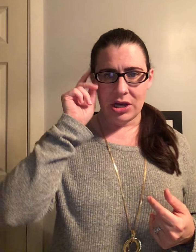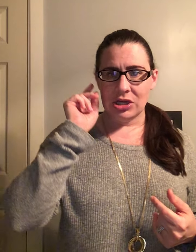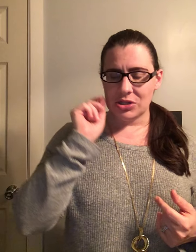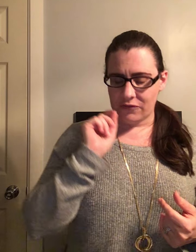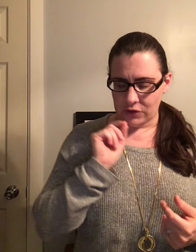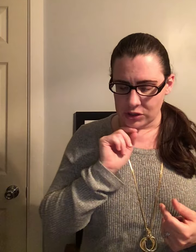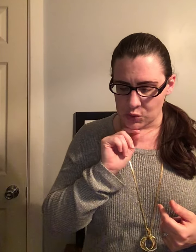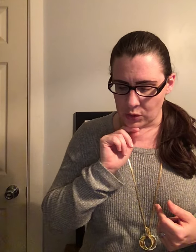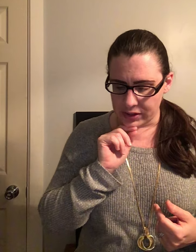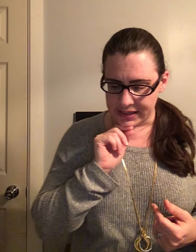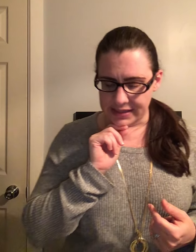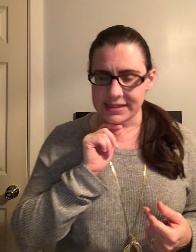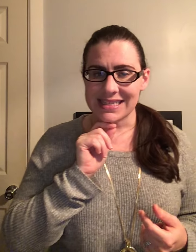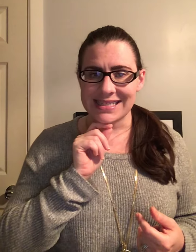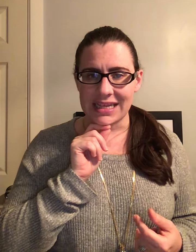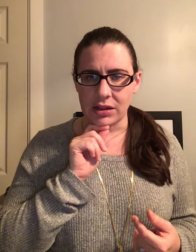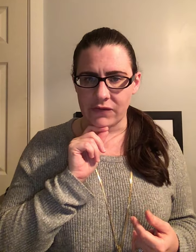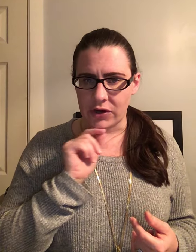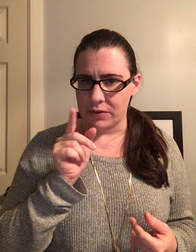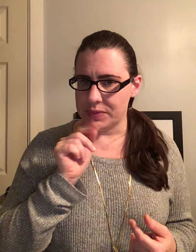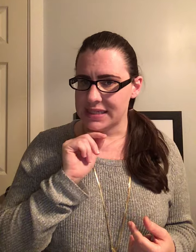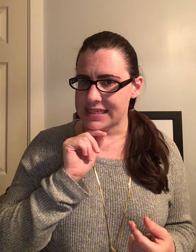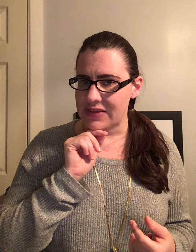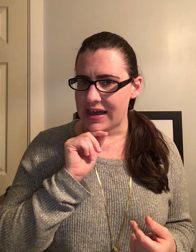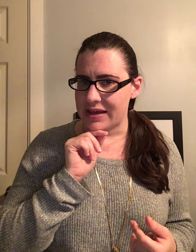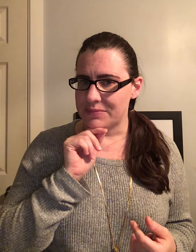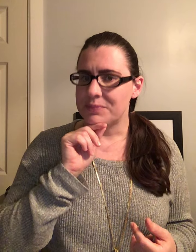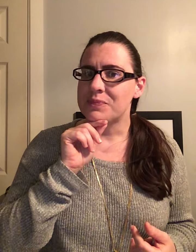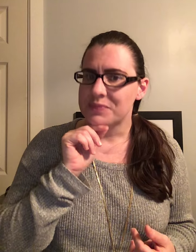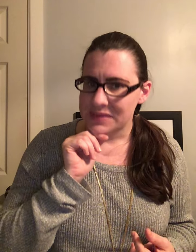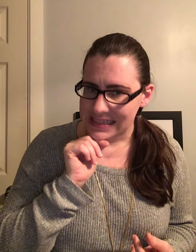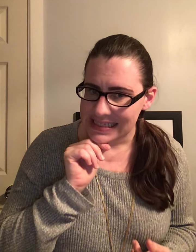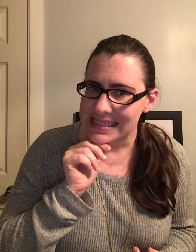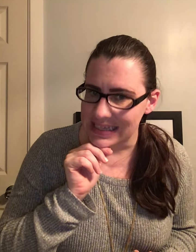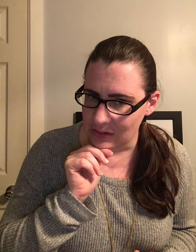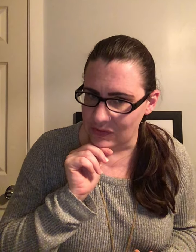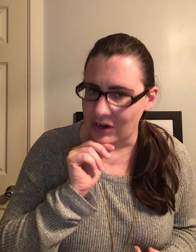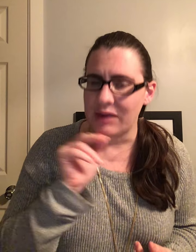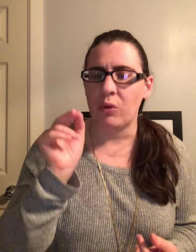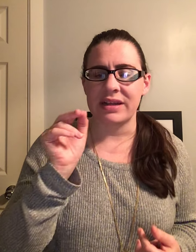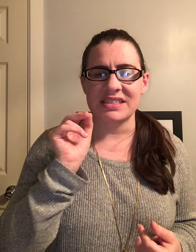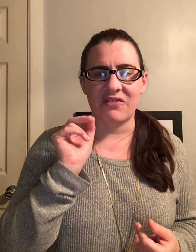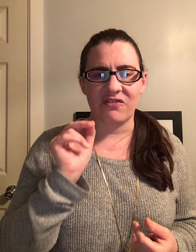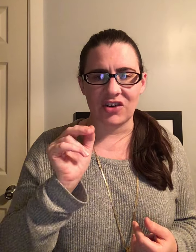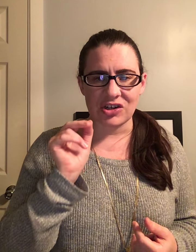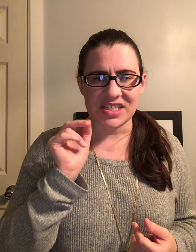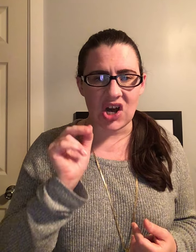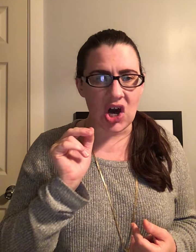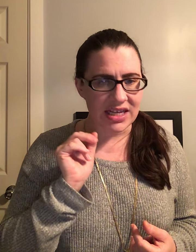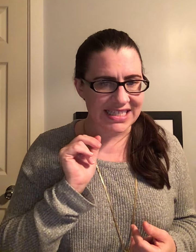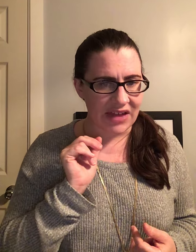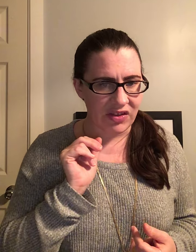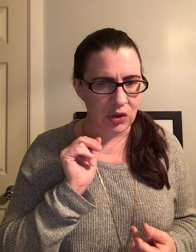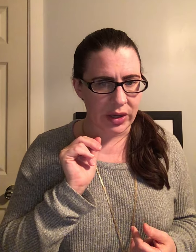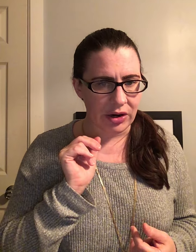So the first word is silver. Say that. Silver. And what is the first onset that you hear?